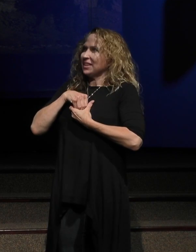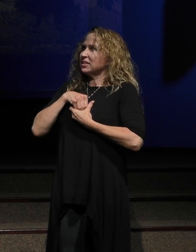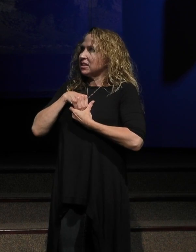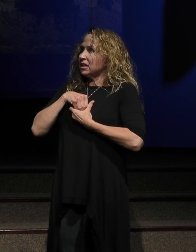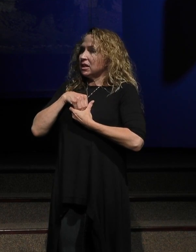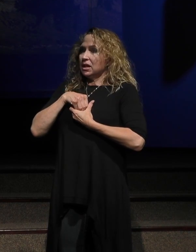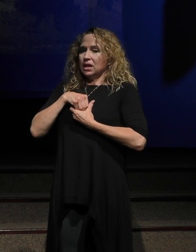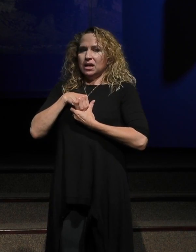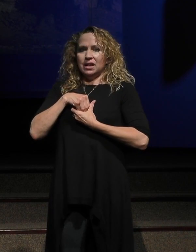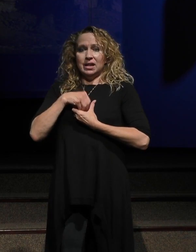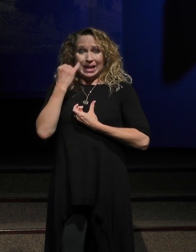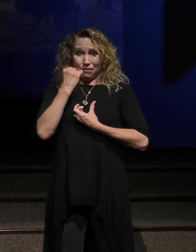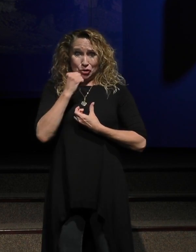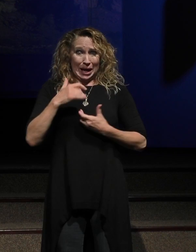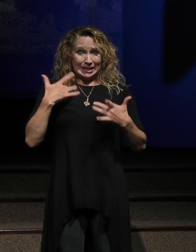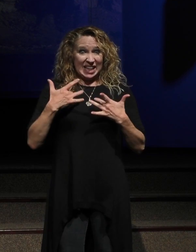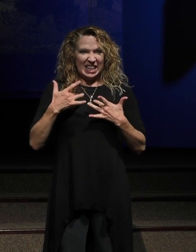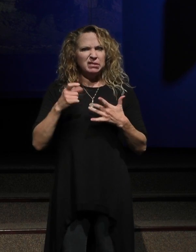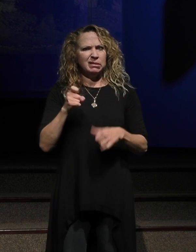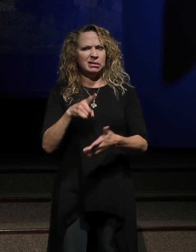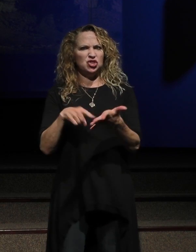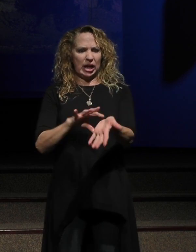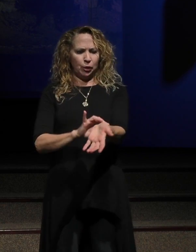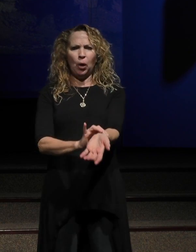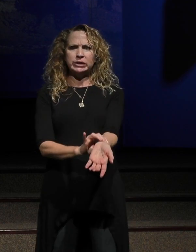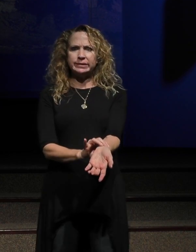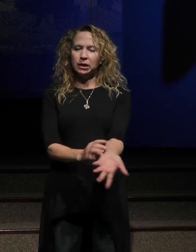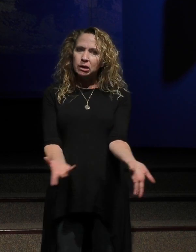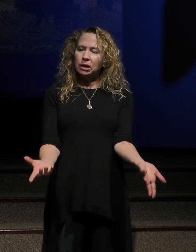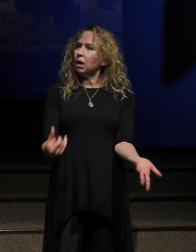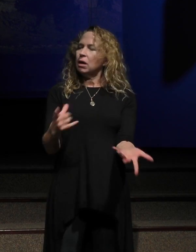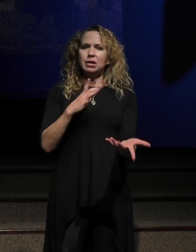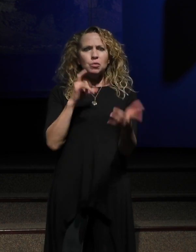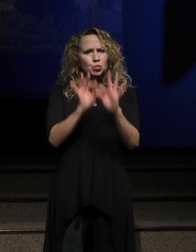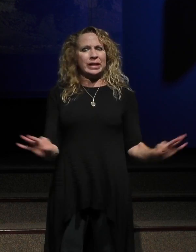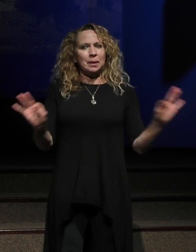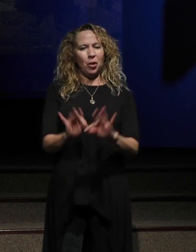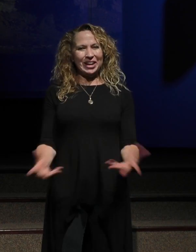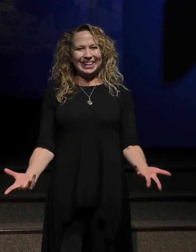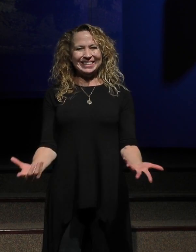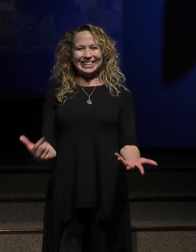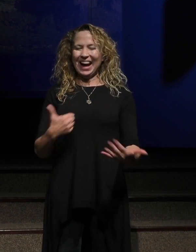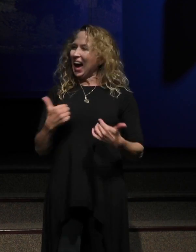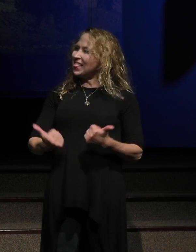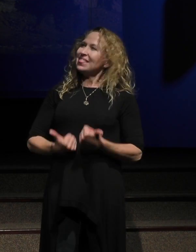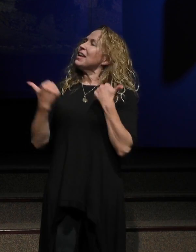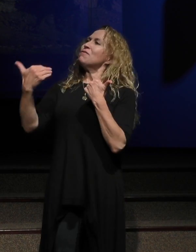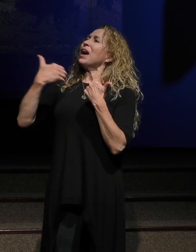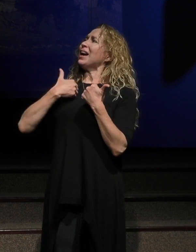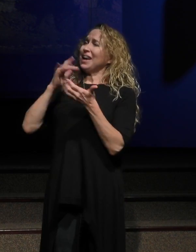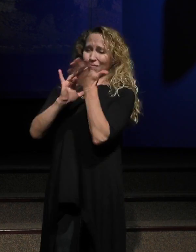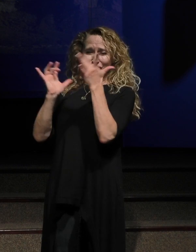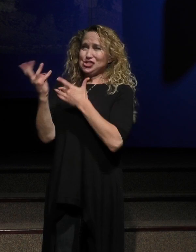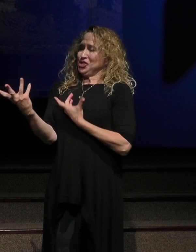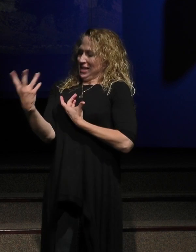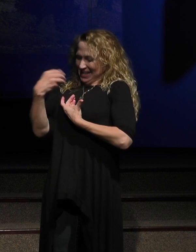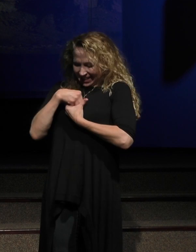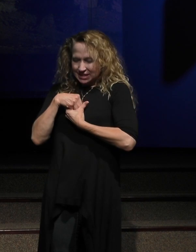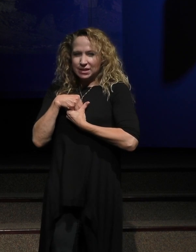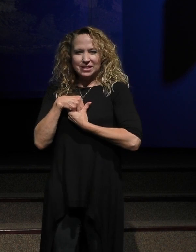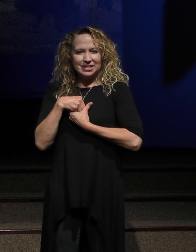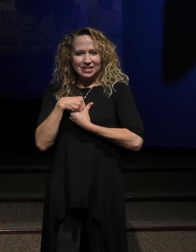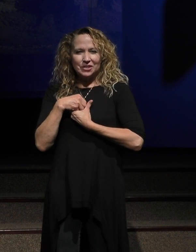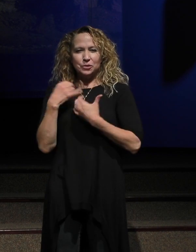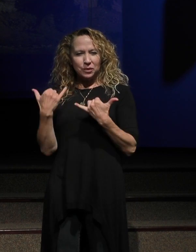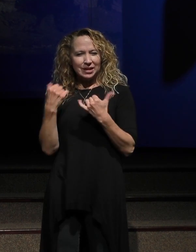if that doesn't get you excited, you ought to check your pulse right now. This is a big, big deal. So I live with the presence of Jesus right here.